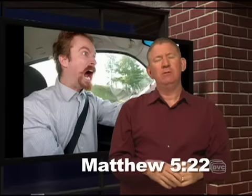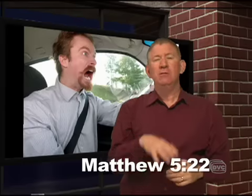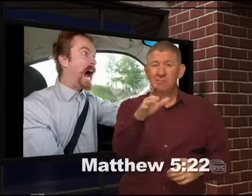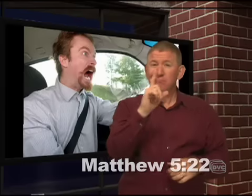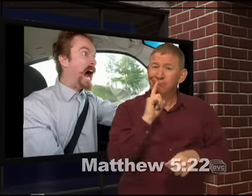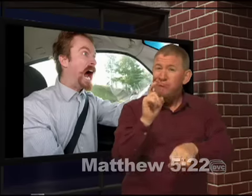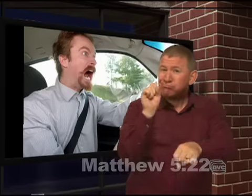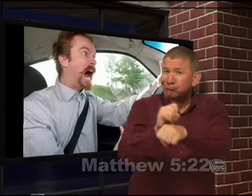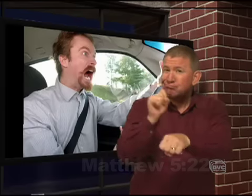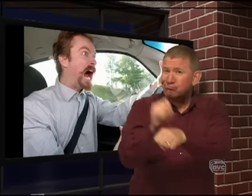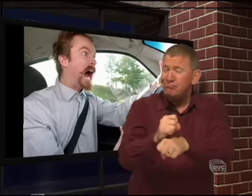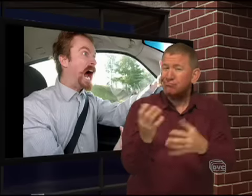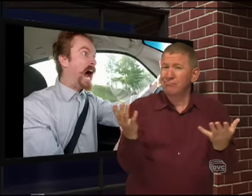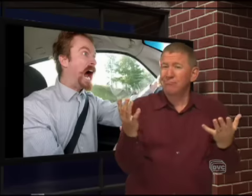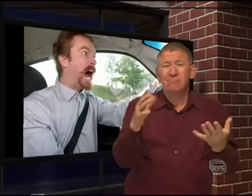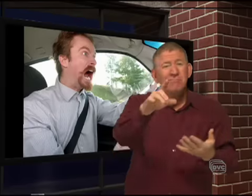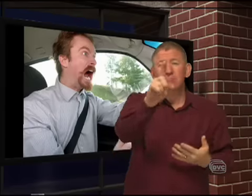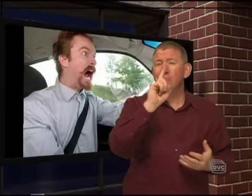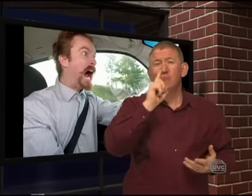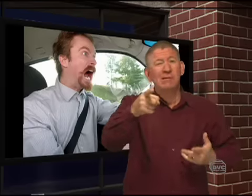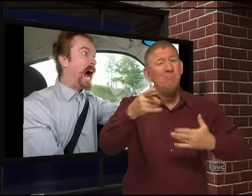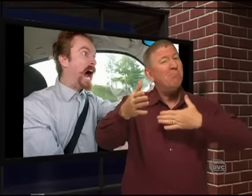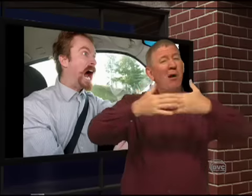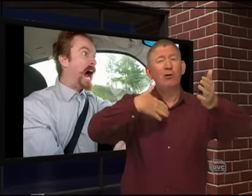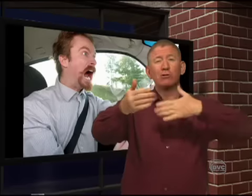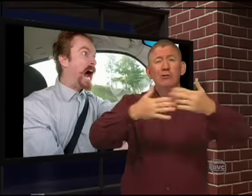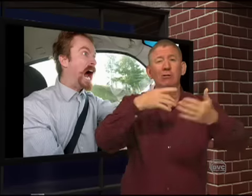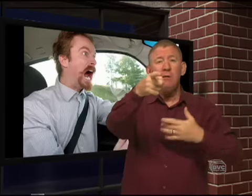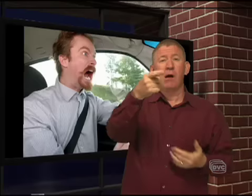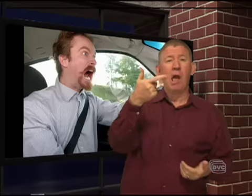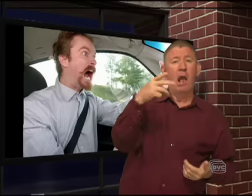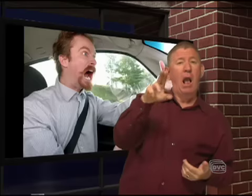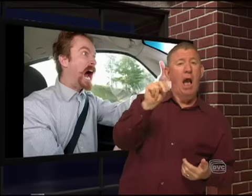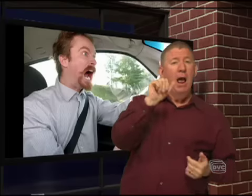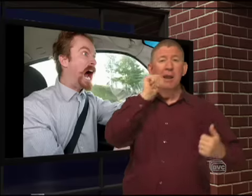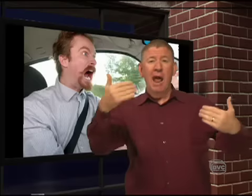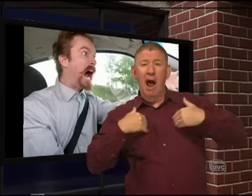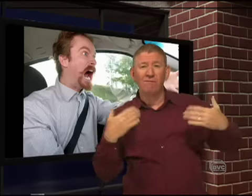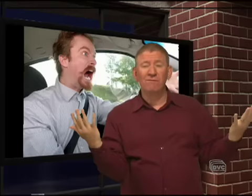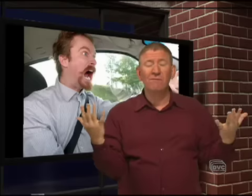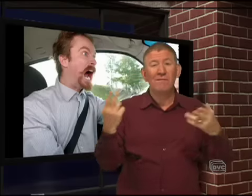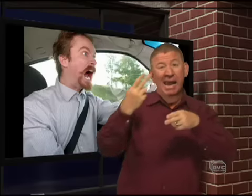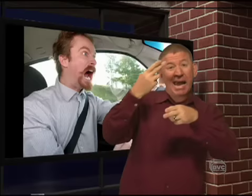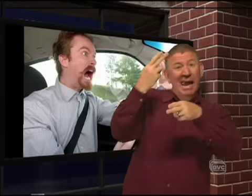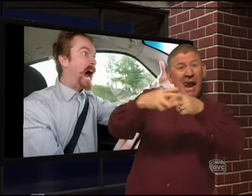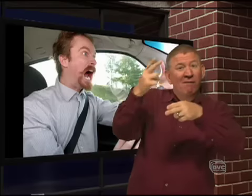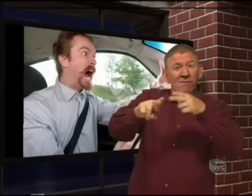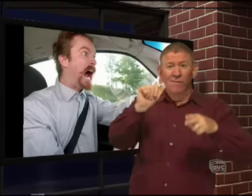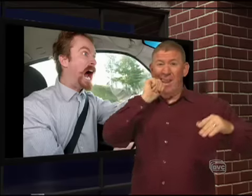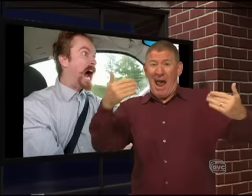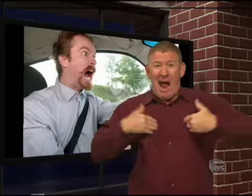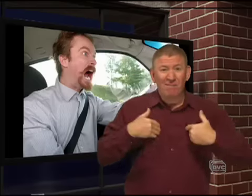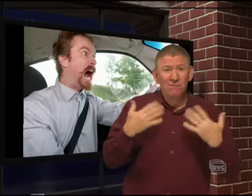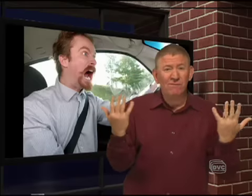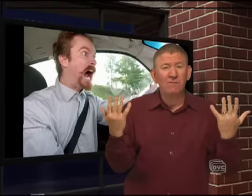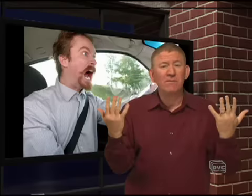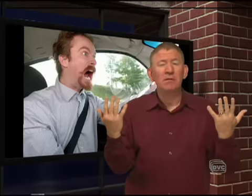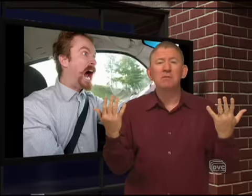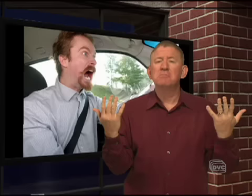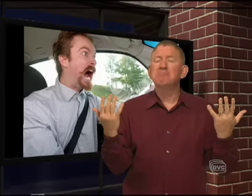And that's exactly true. So even if you don't have a gun or a knife, but still that